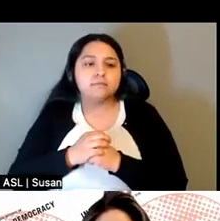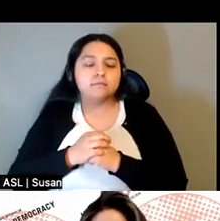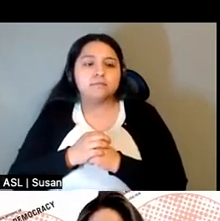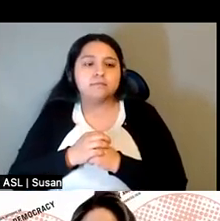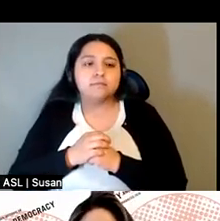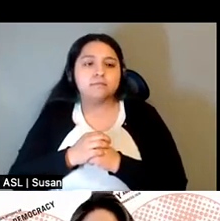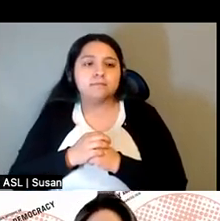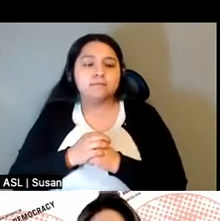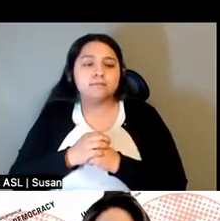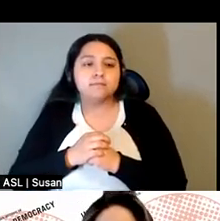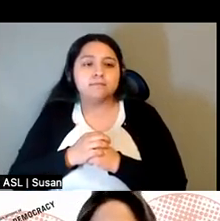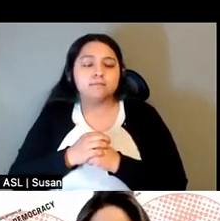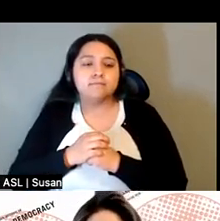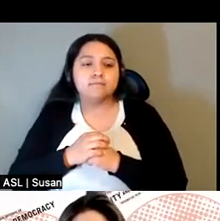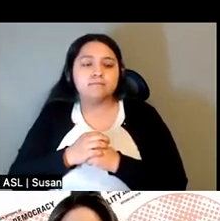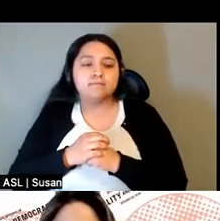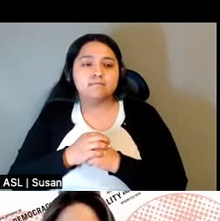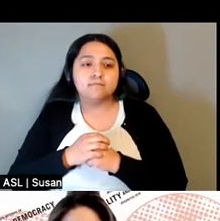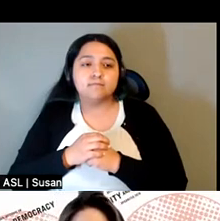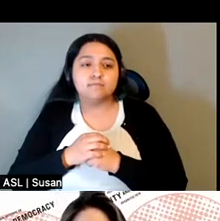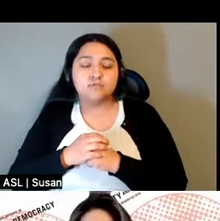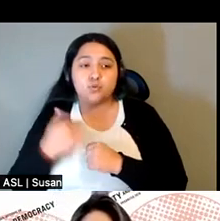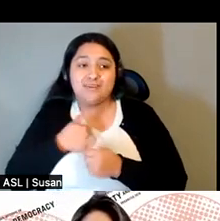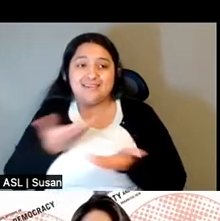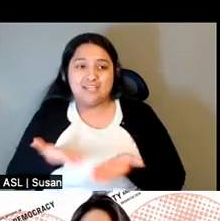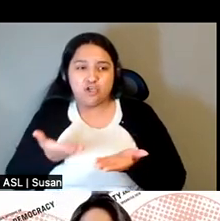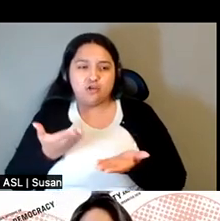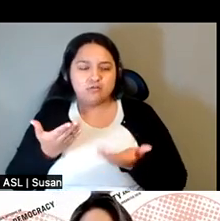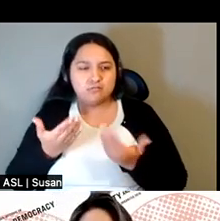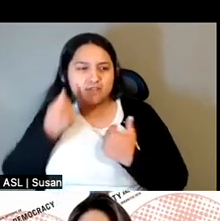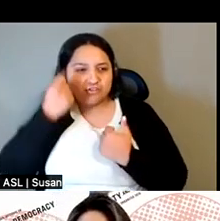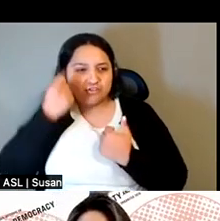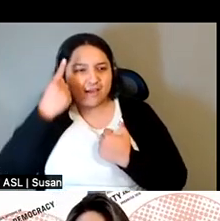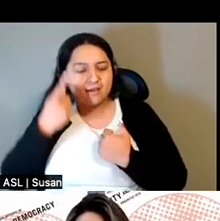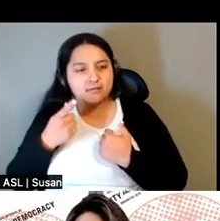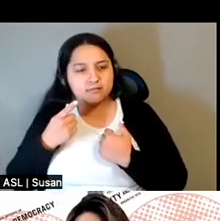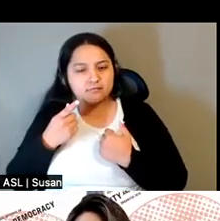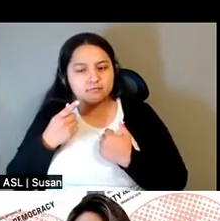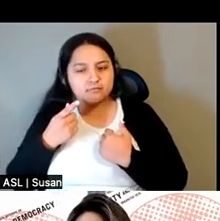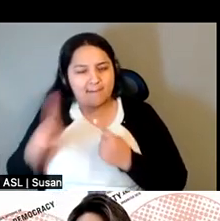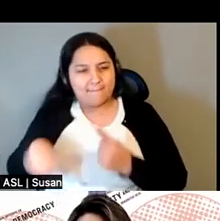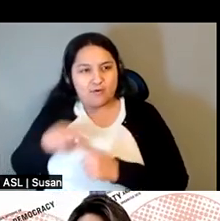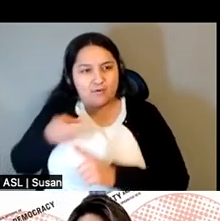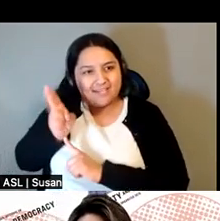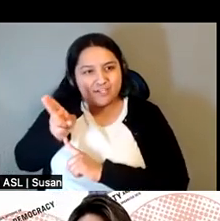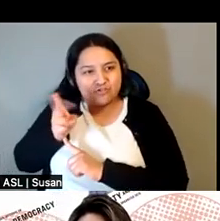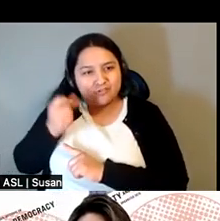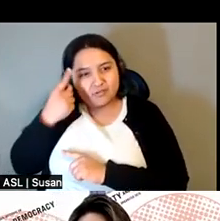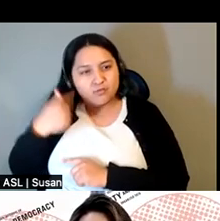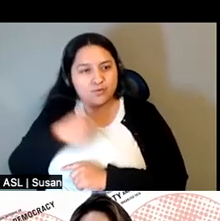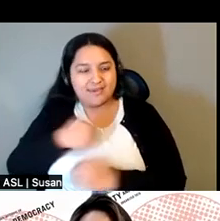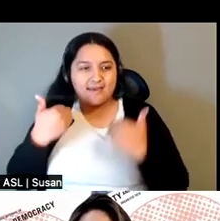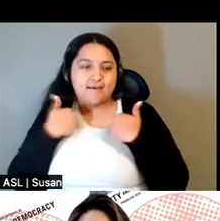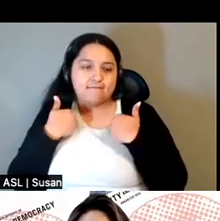historically that number one, we are kind of confined within the logic